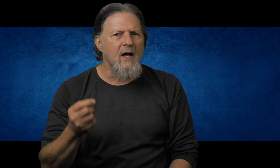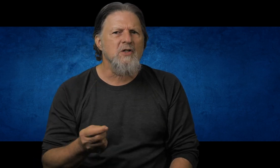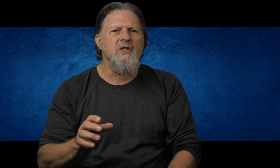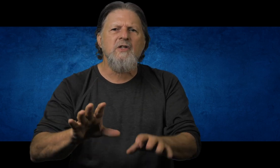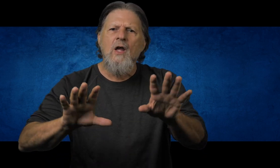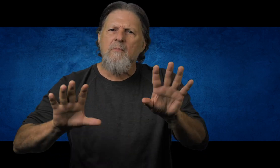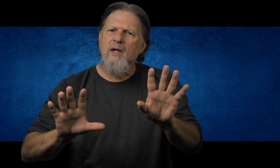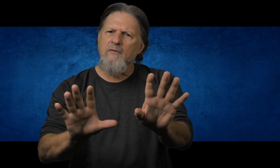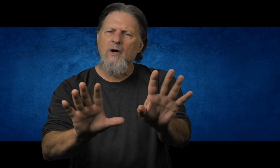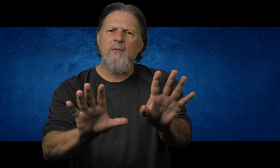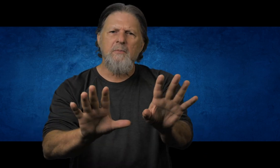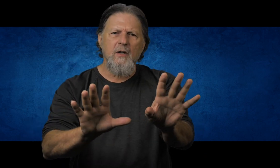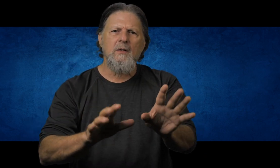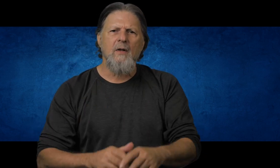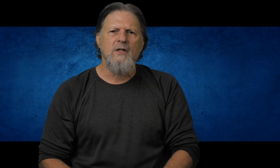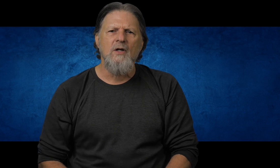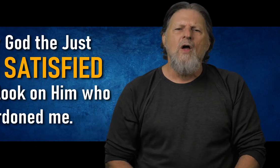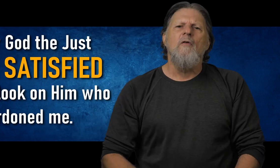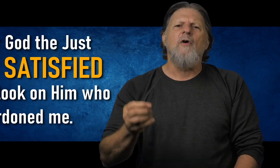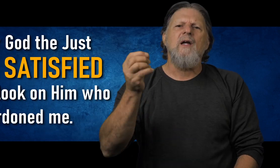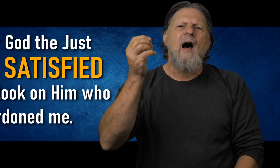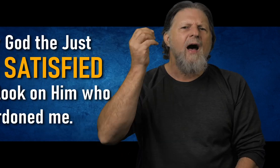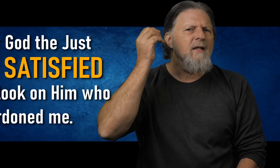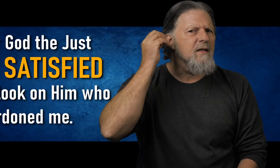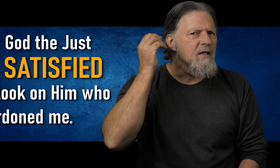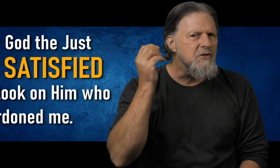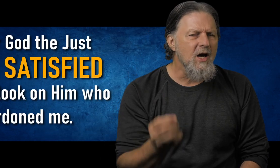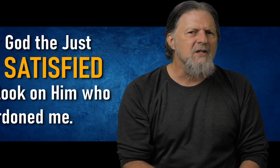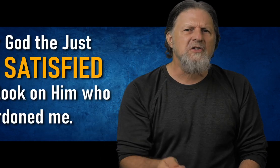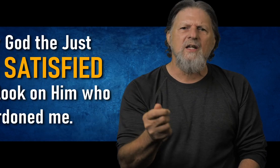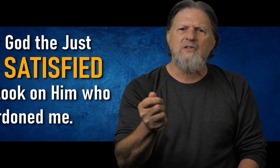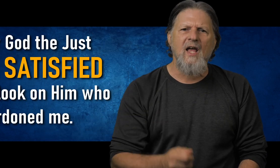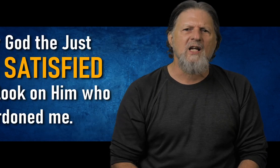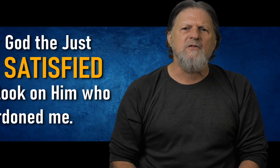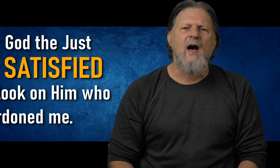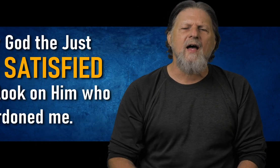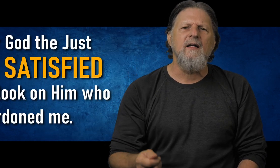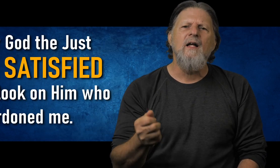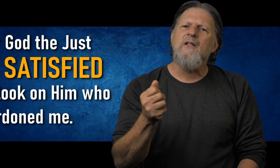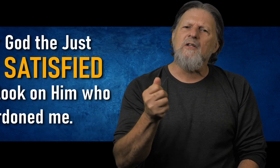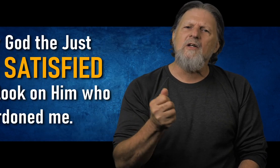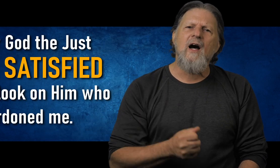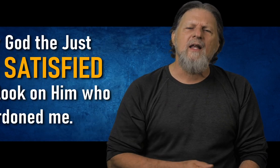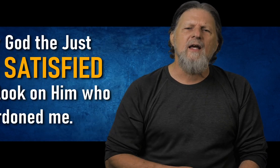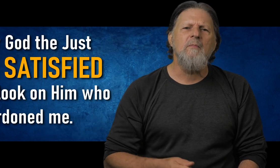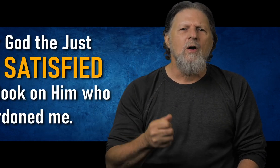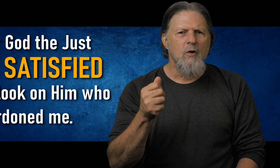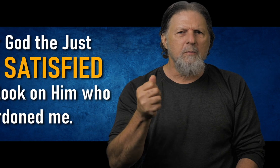righteousness being firmly put into place. For God the just is satisfied to look on him who